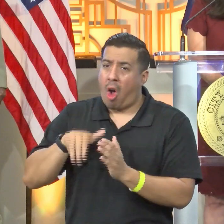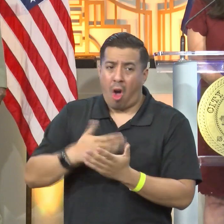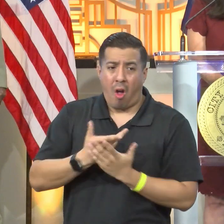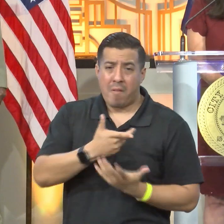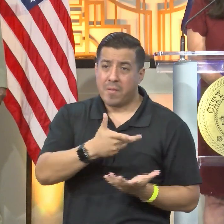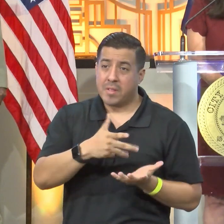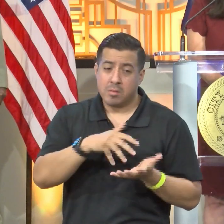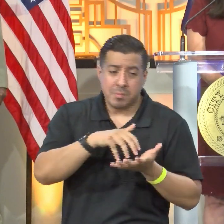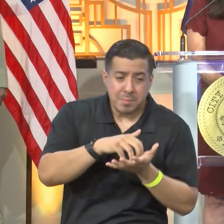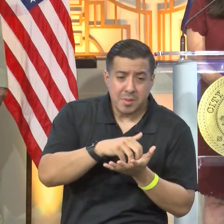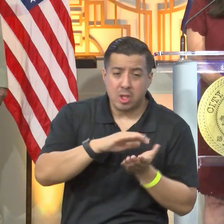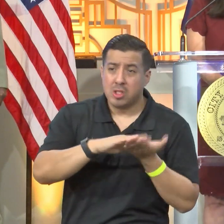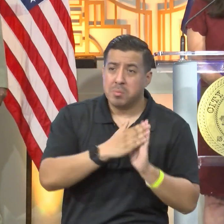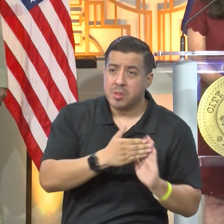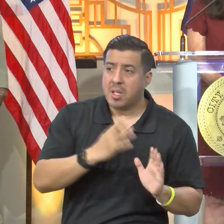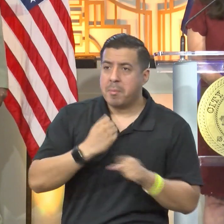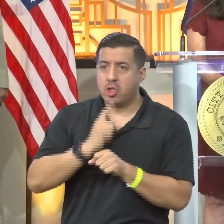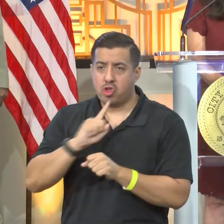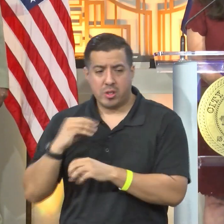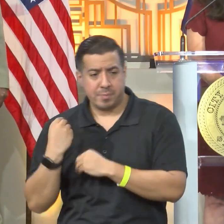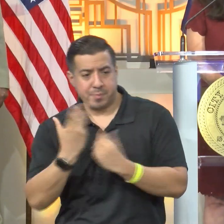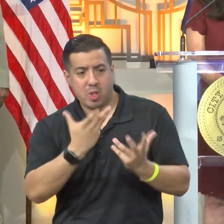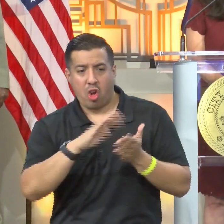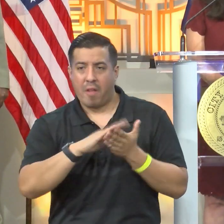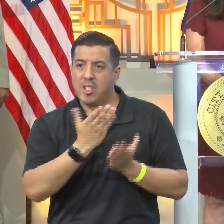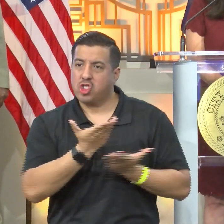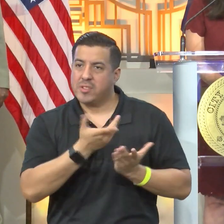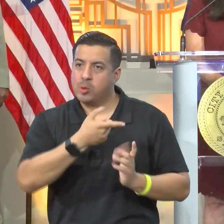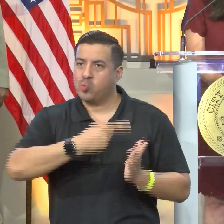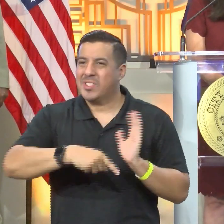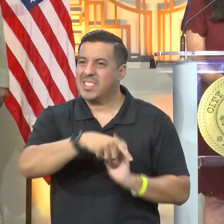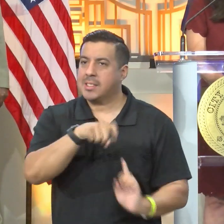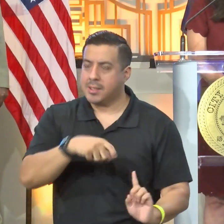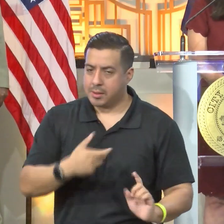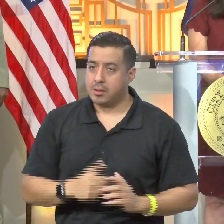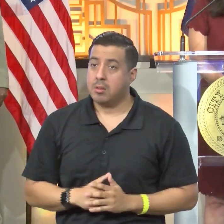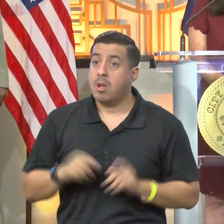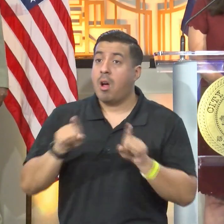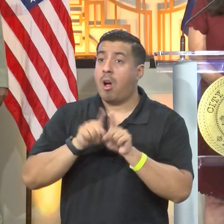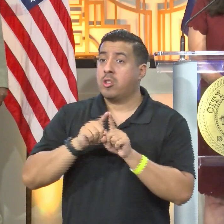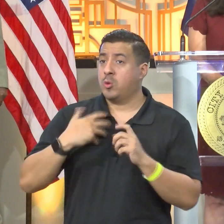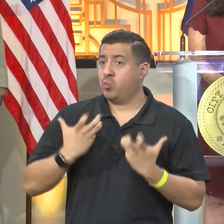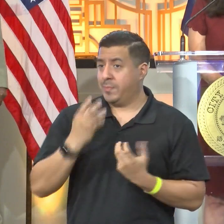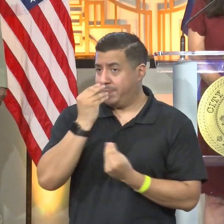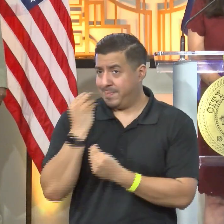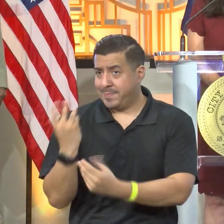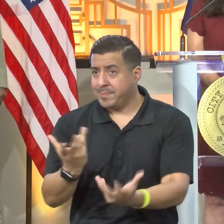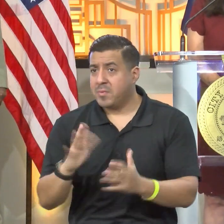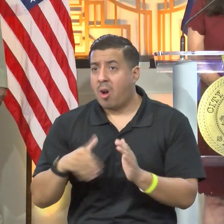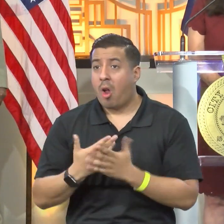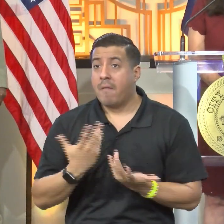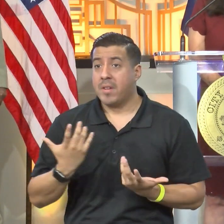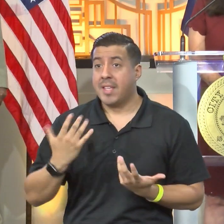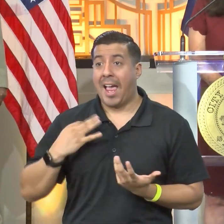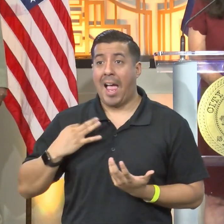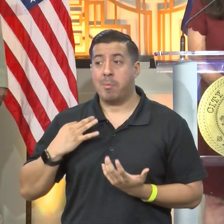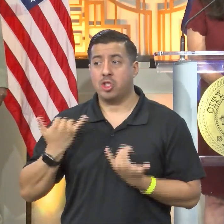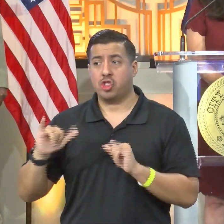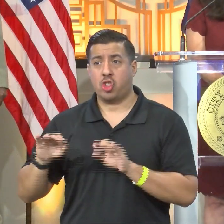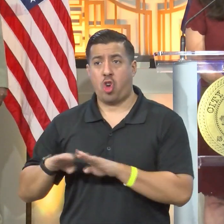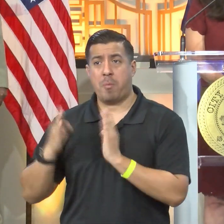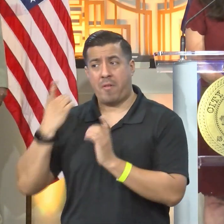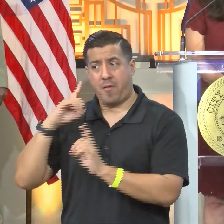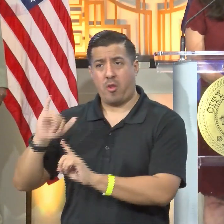receive the information and the services that they deserve. And I also want to say that the applications are still open for our